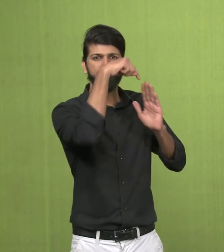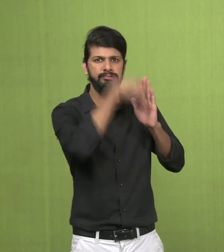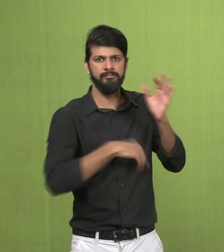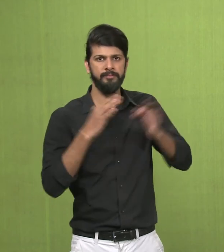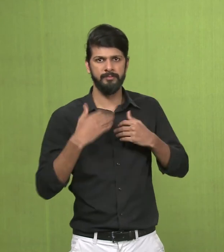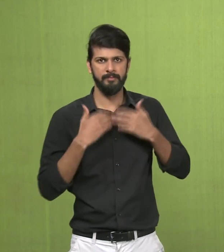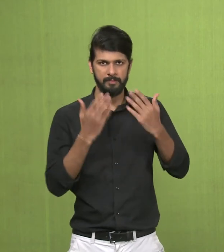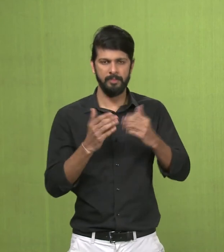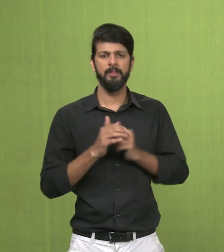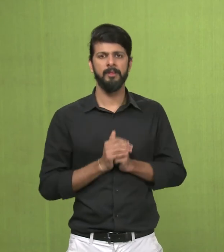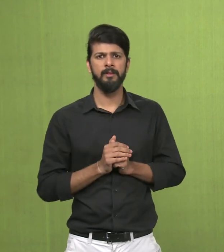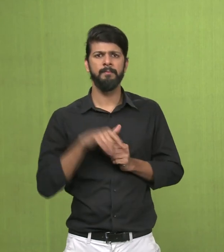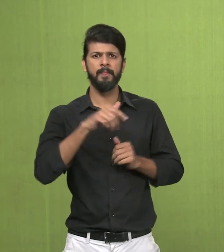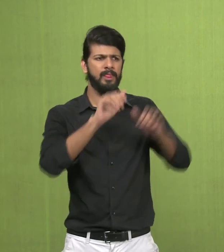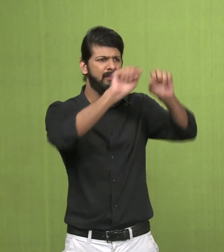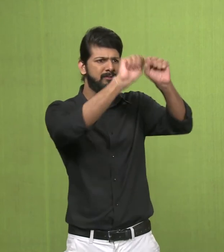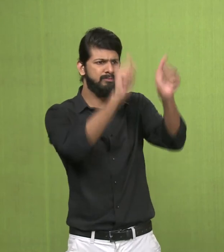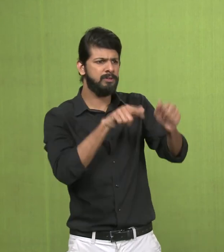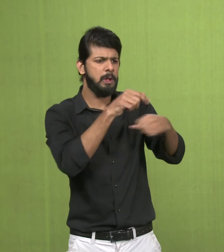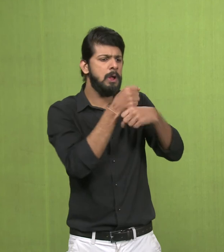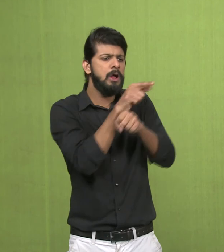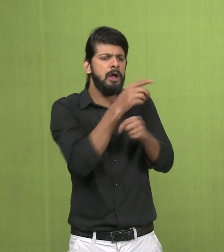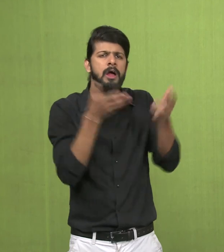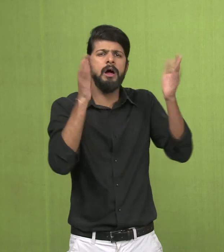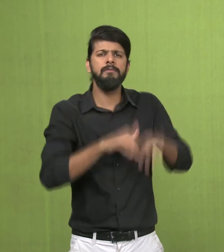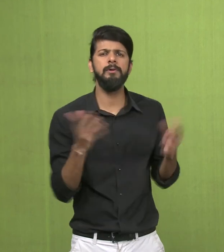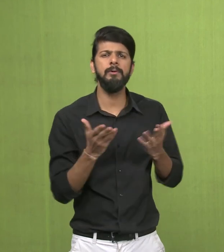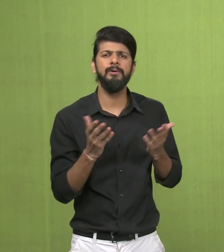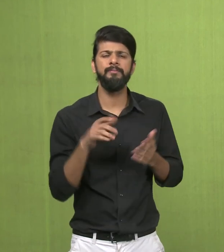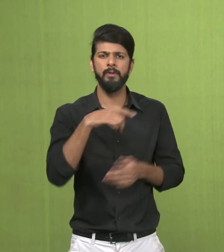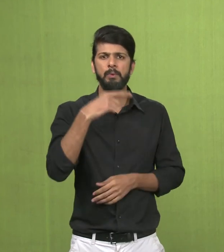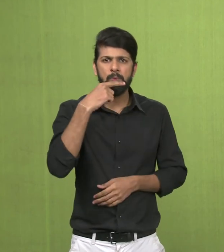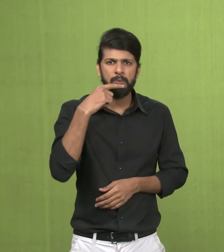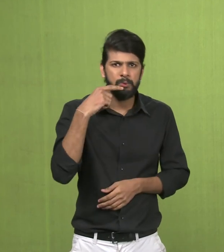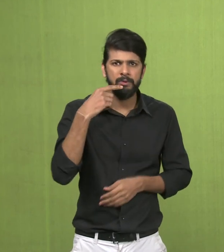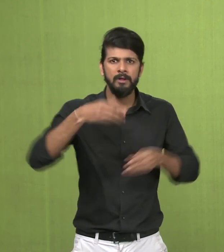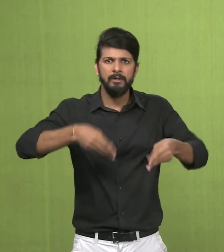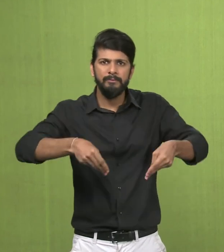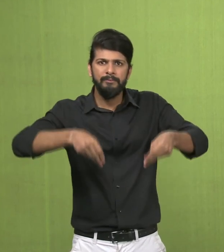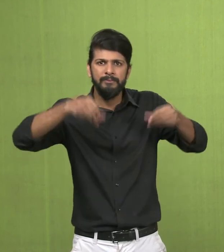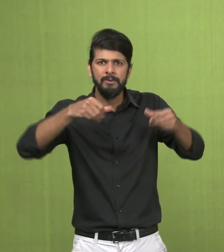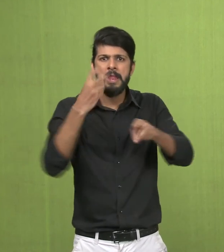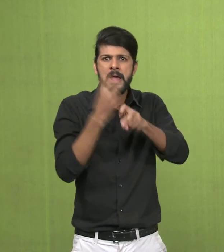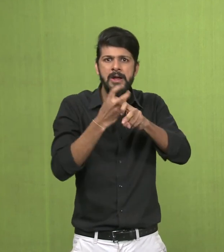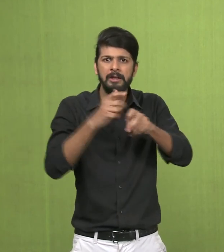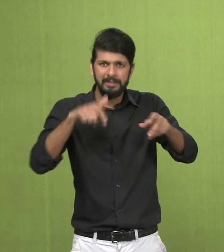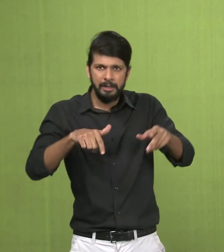Yakshi with a cage, general description. The sculpture is made of red sandstone.